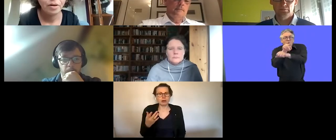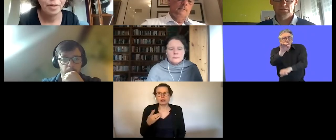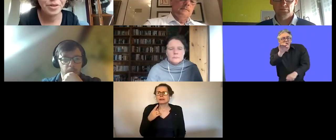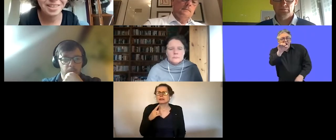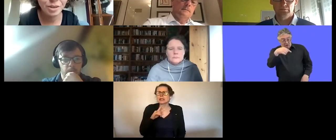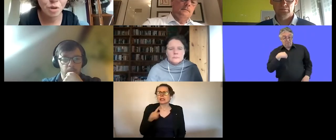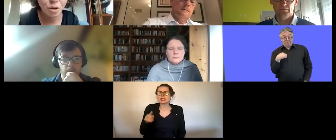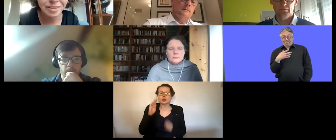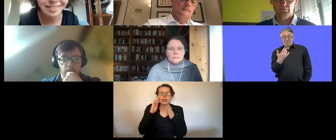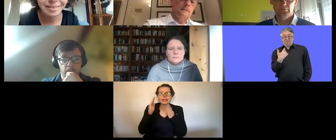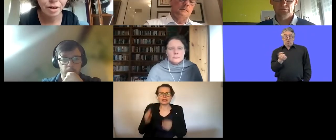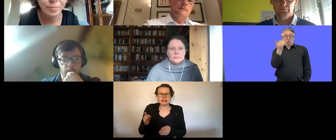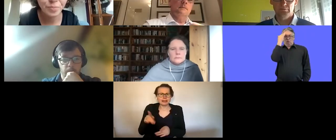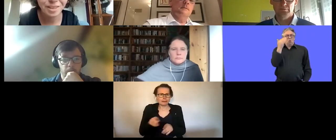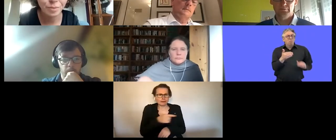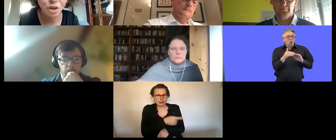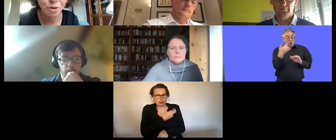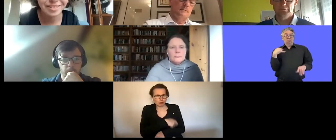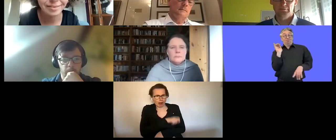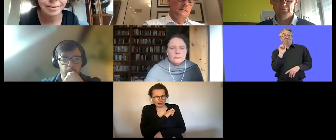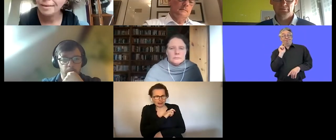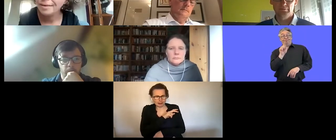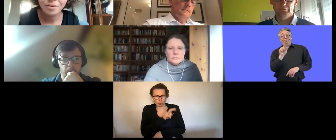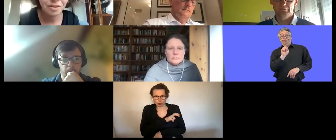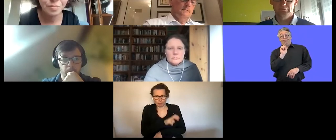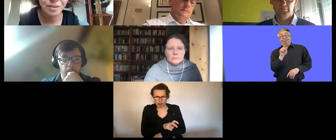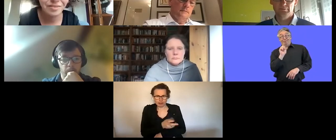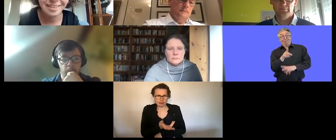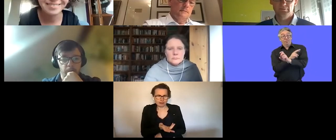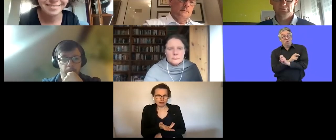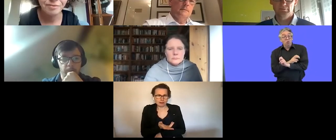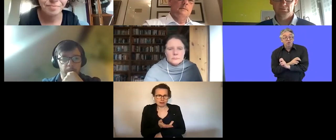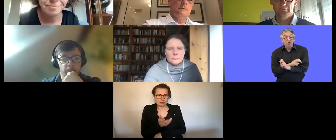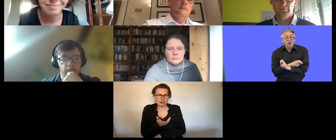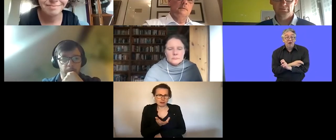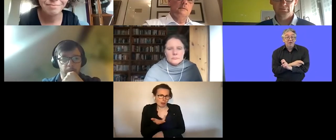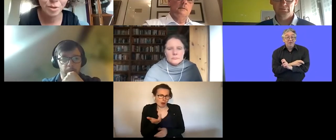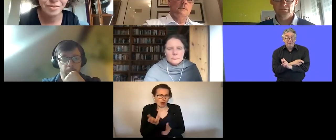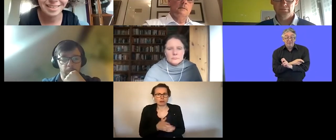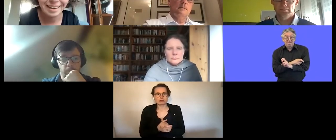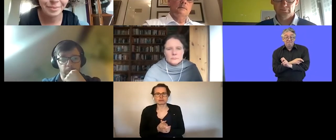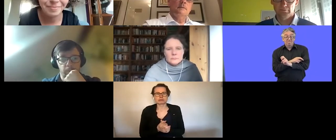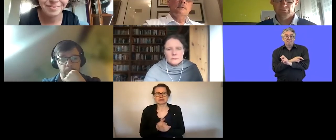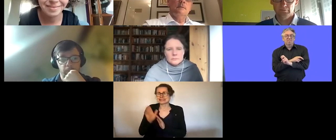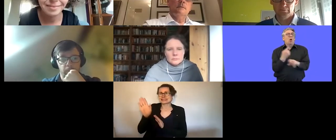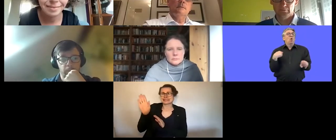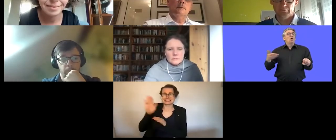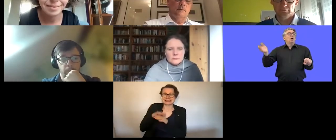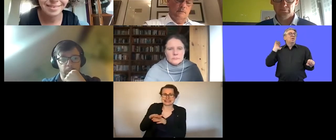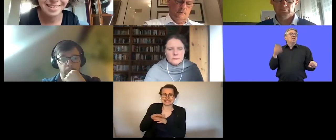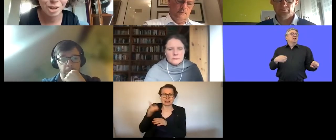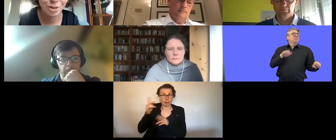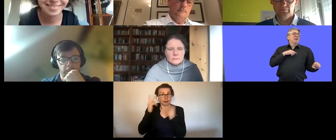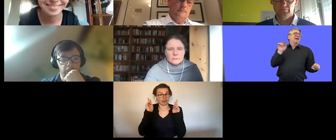austria several times not quite as intensively as spain and um